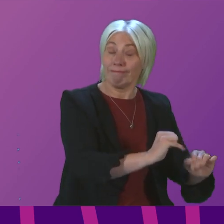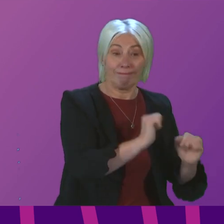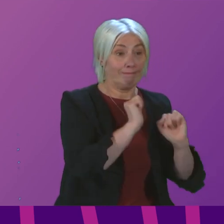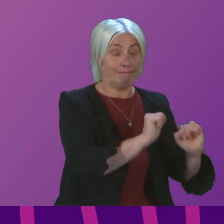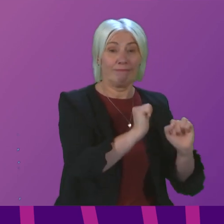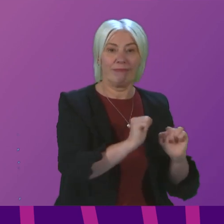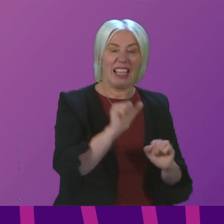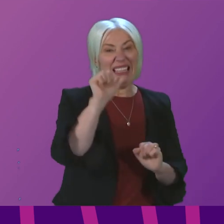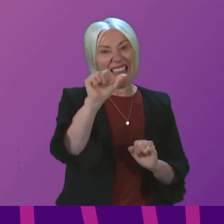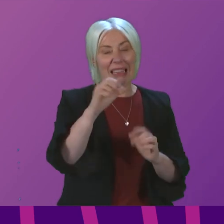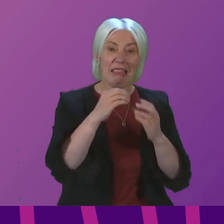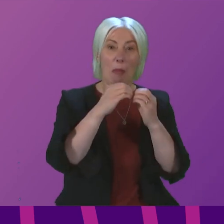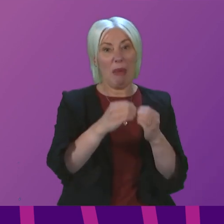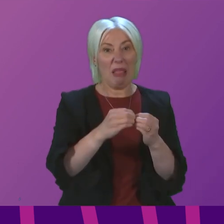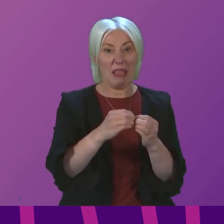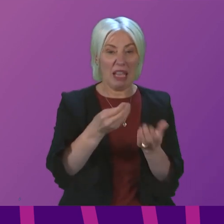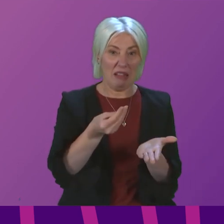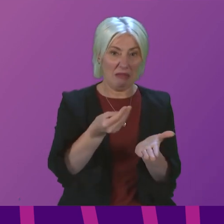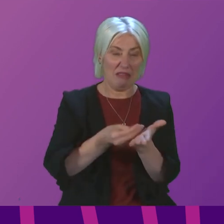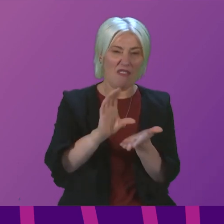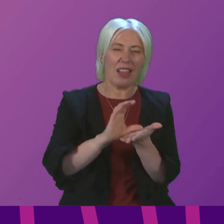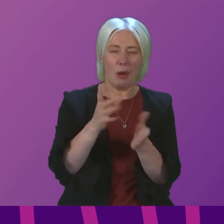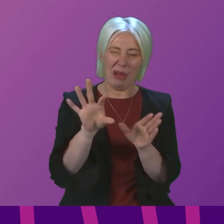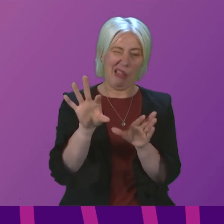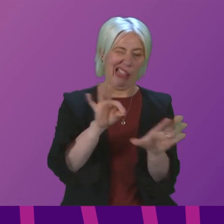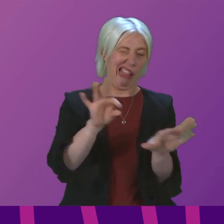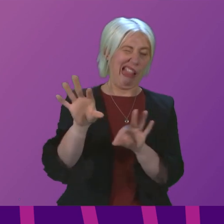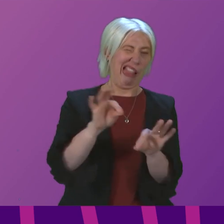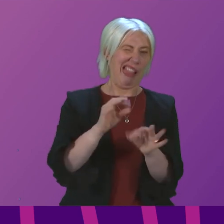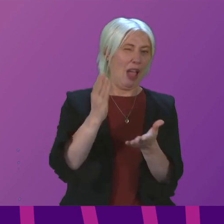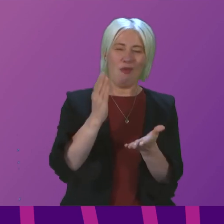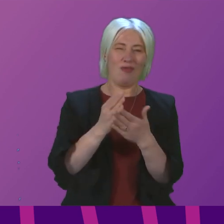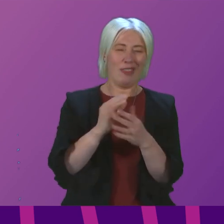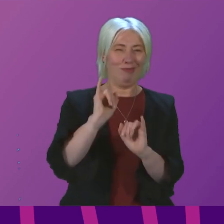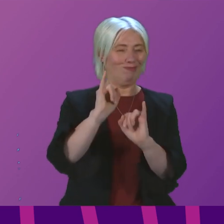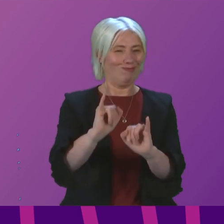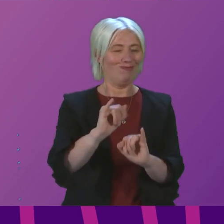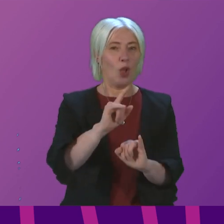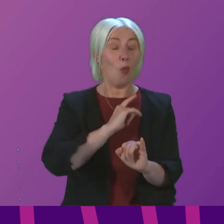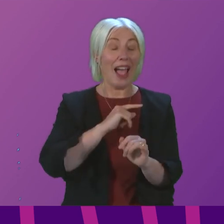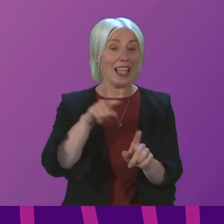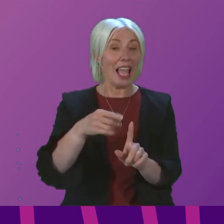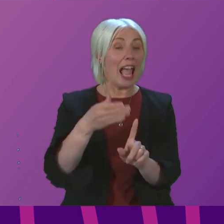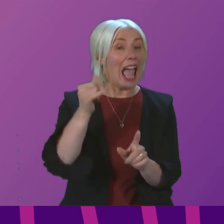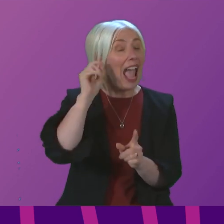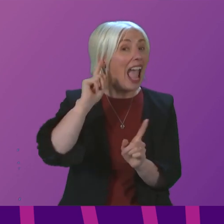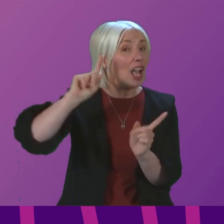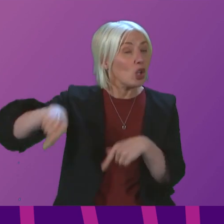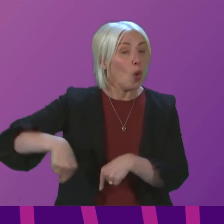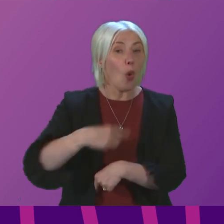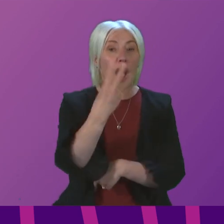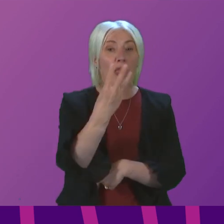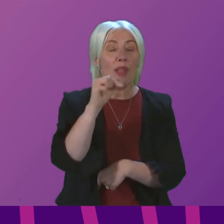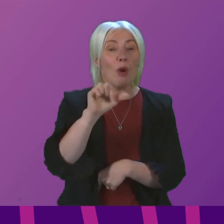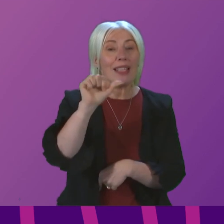£6 billion figure, of course, is selective and highly misleading because it completely ignores £3.6